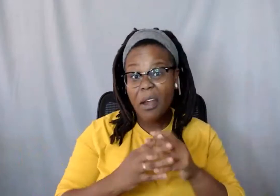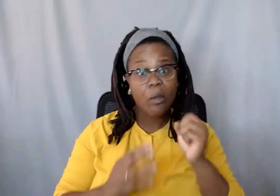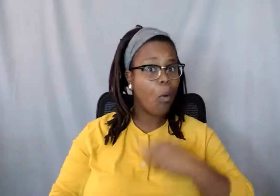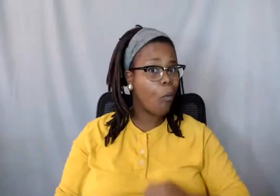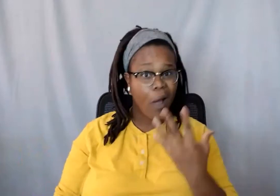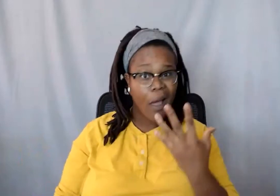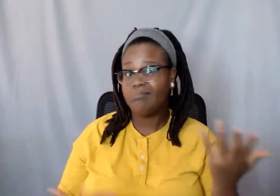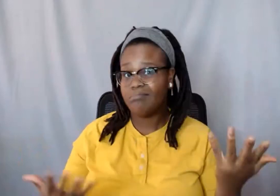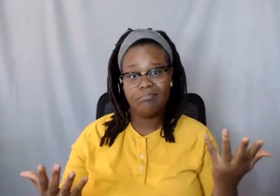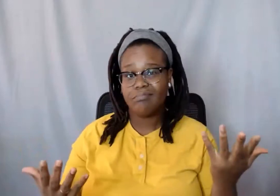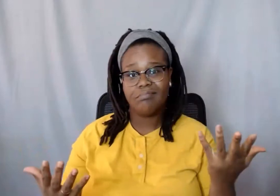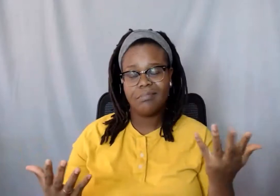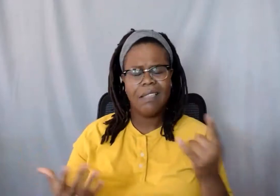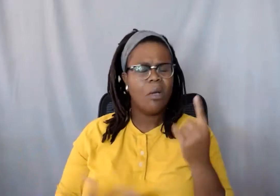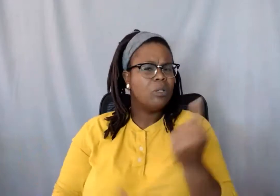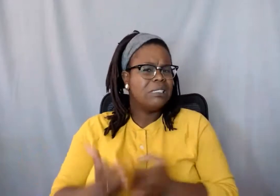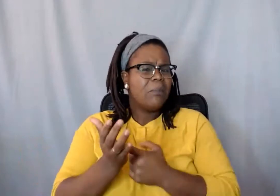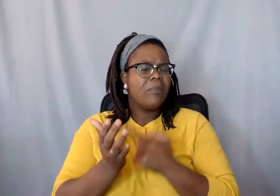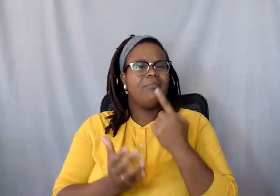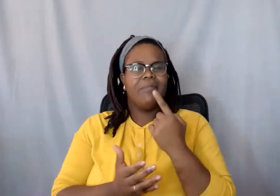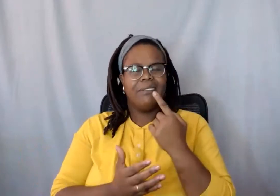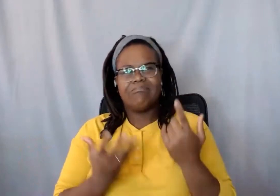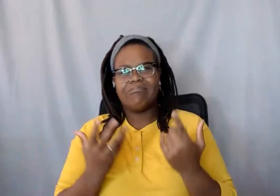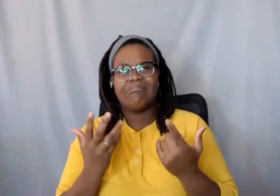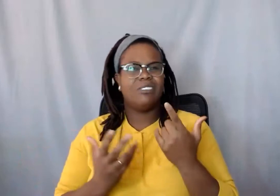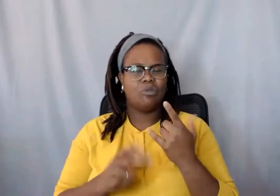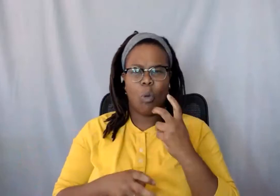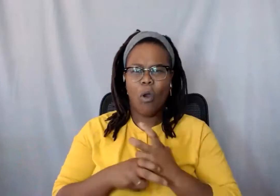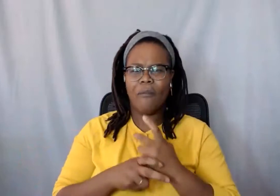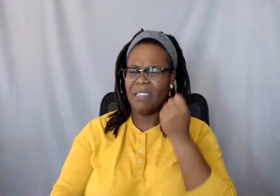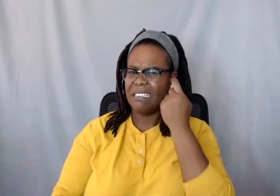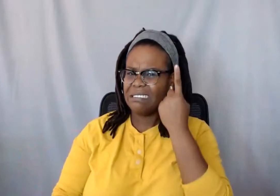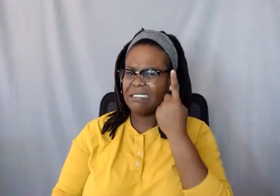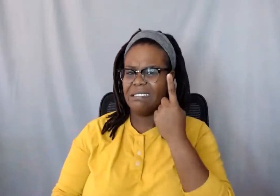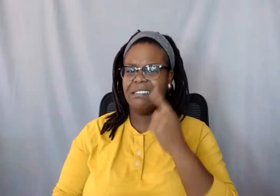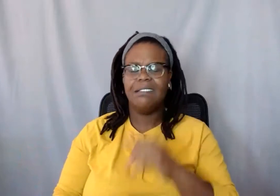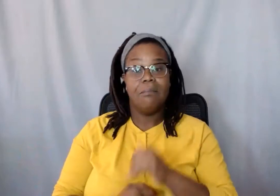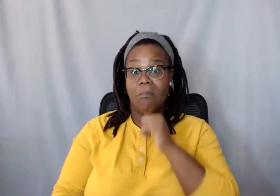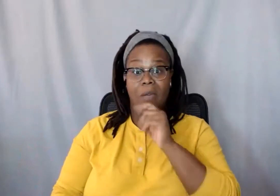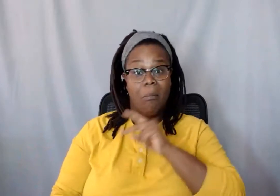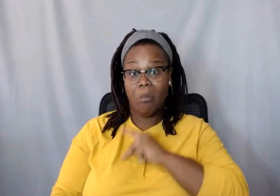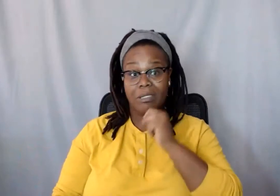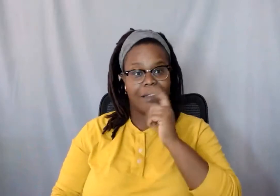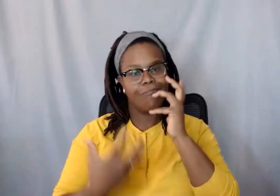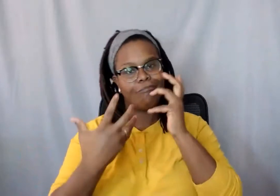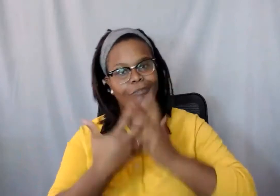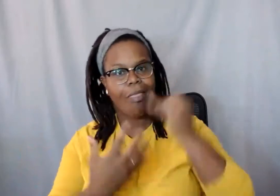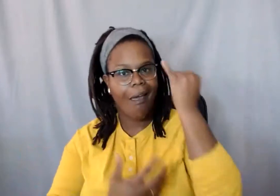And it was something I still kind of was having a lot of grasping issues with, because my personality never really fit the idea of what a Black American was.